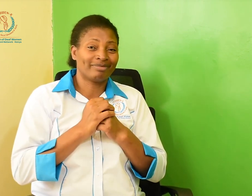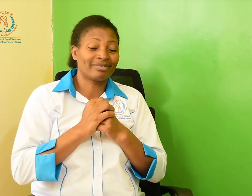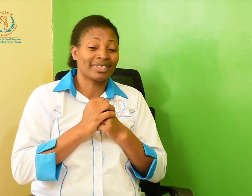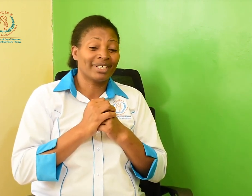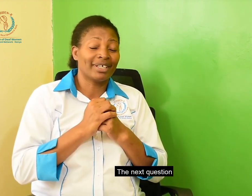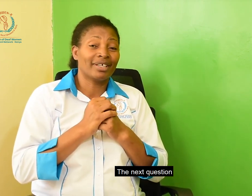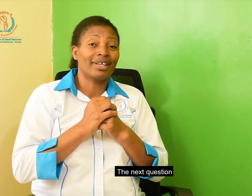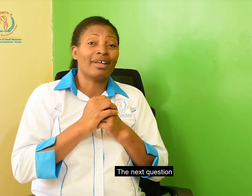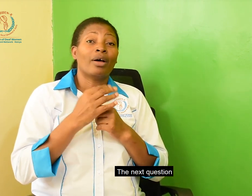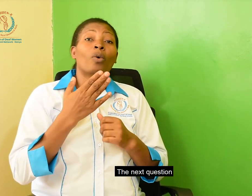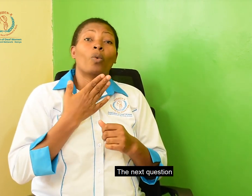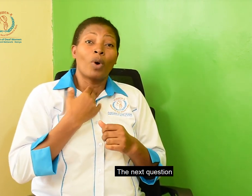The next question.